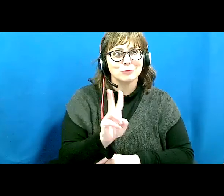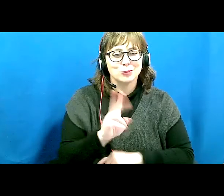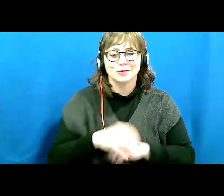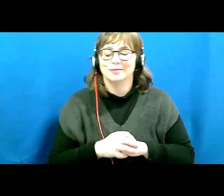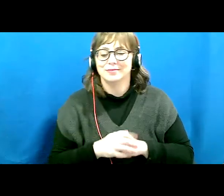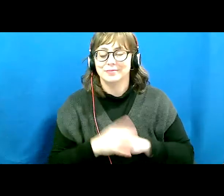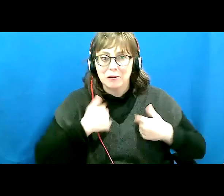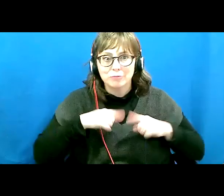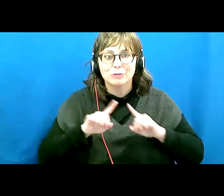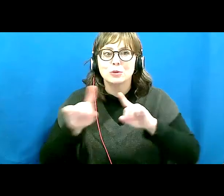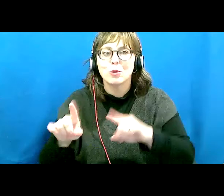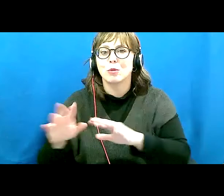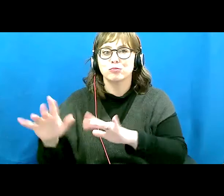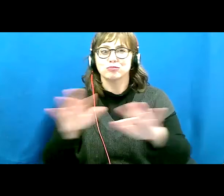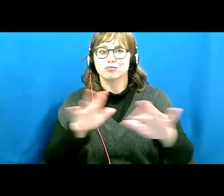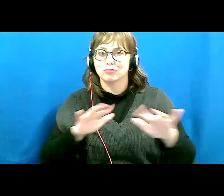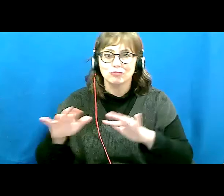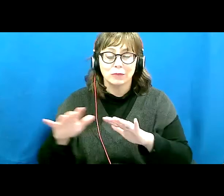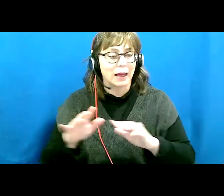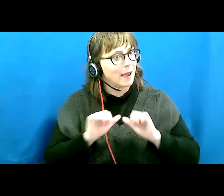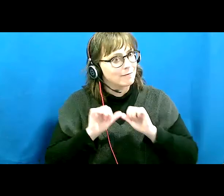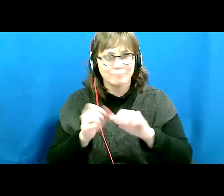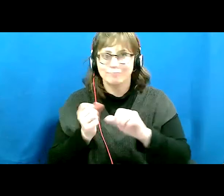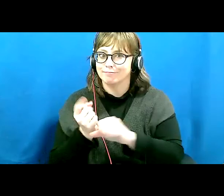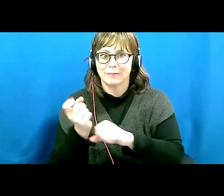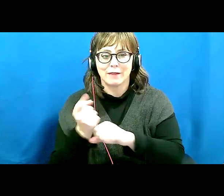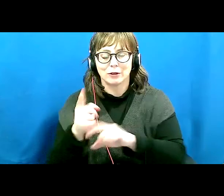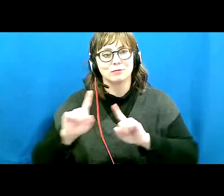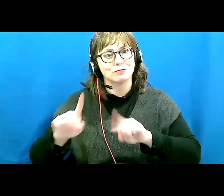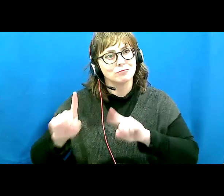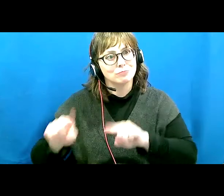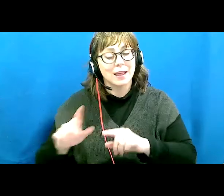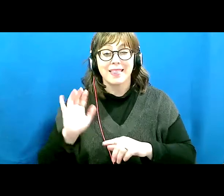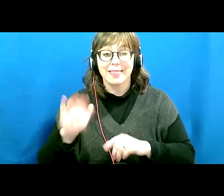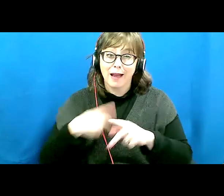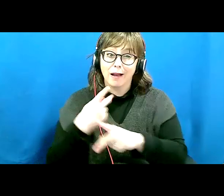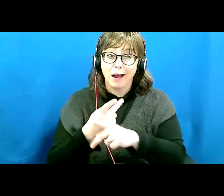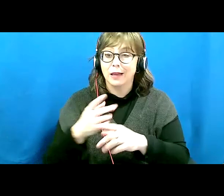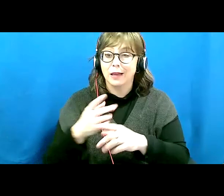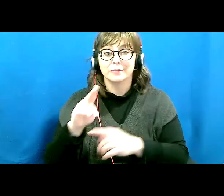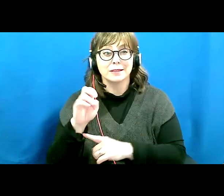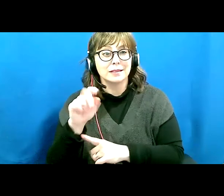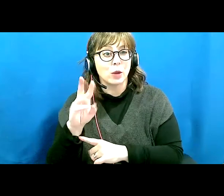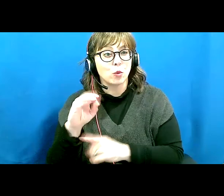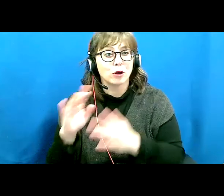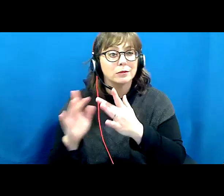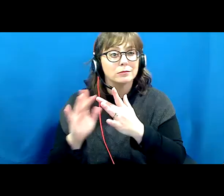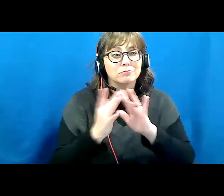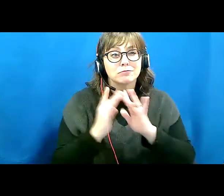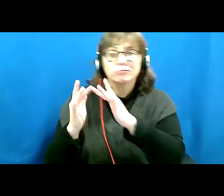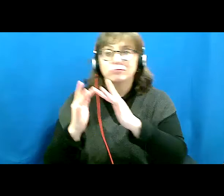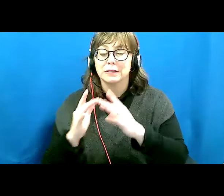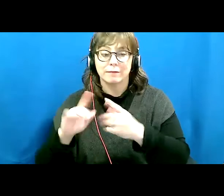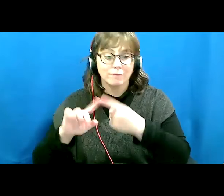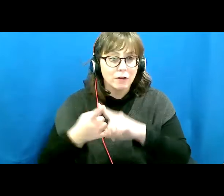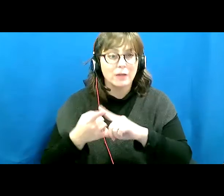continue to take him every year. Creating this type of network was extremely valuable to me, and I can